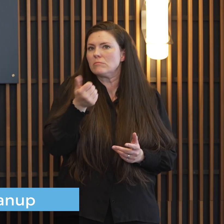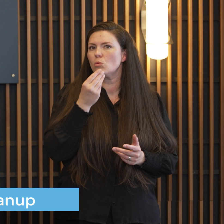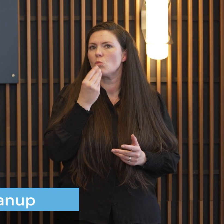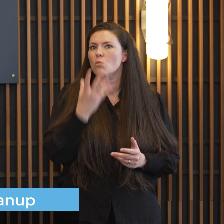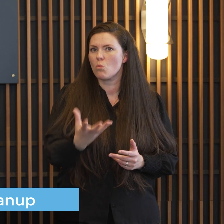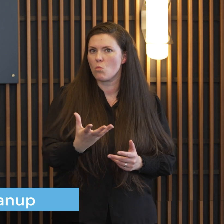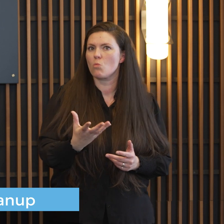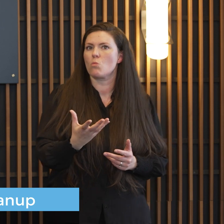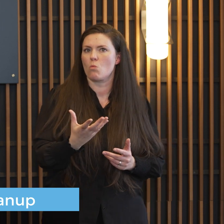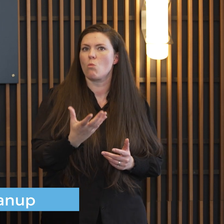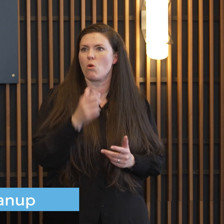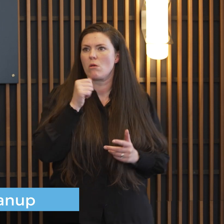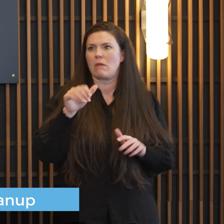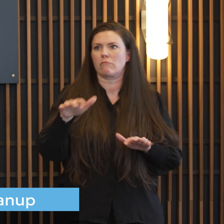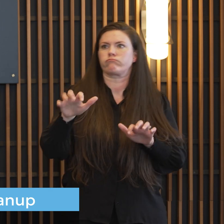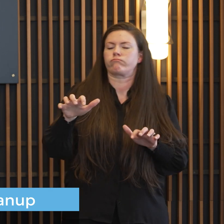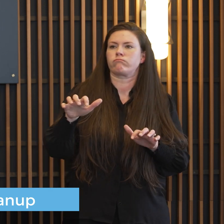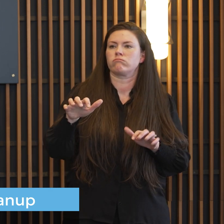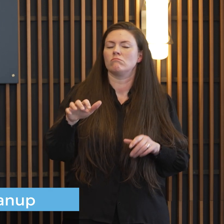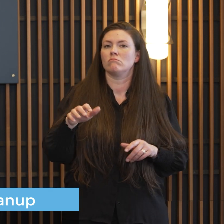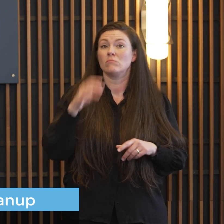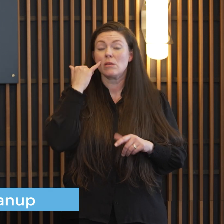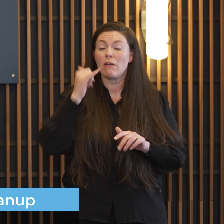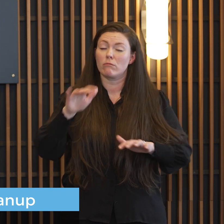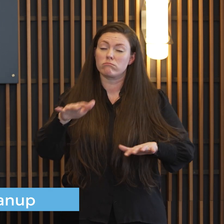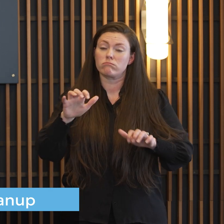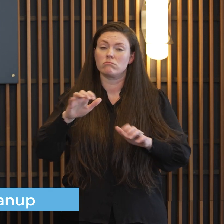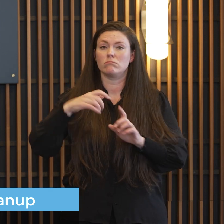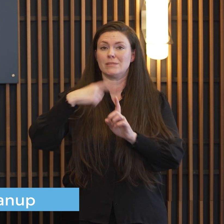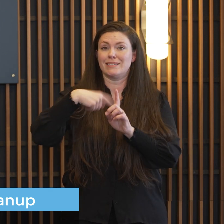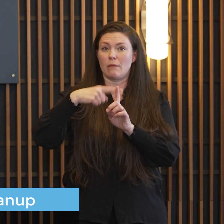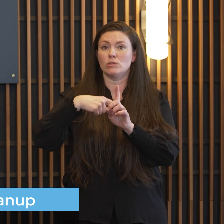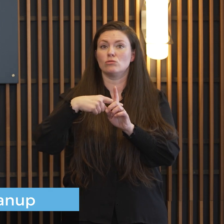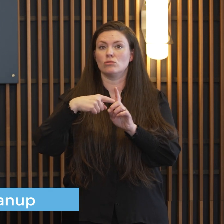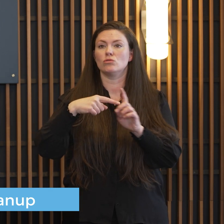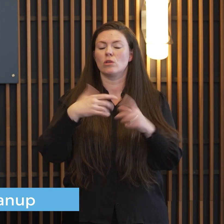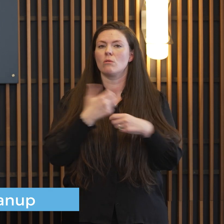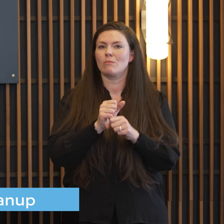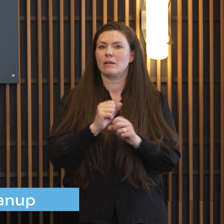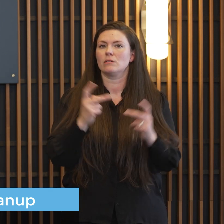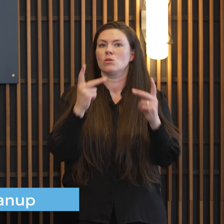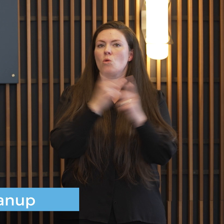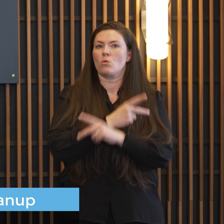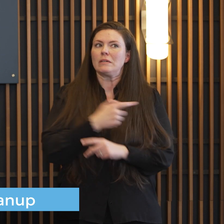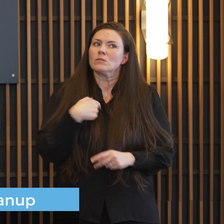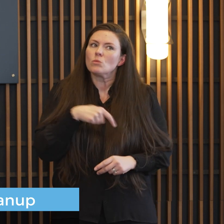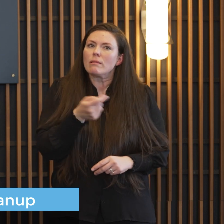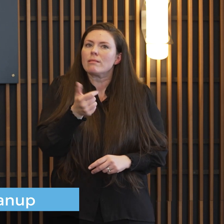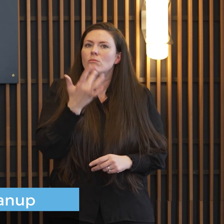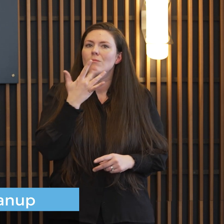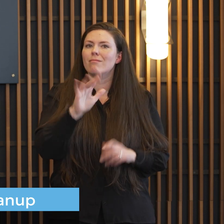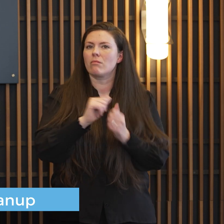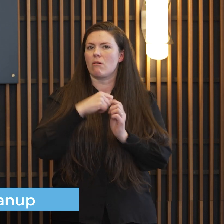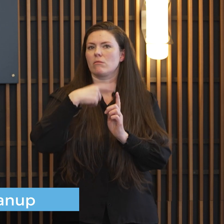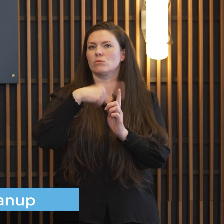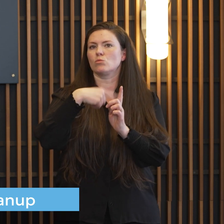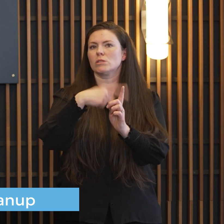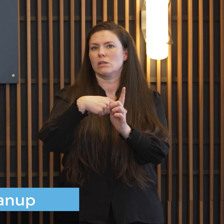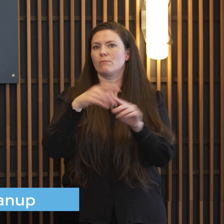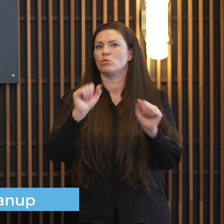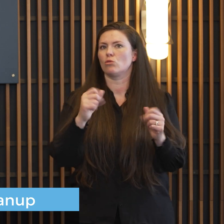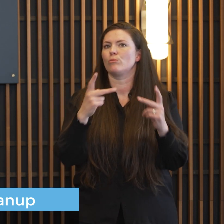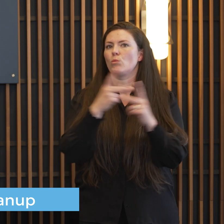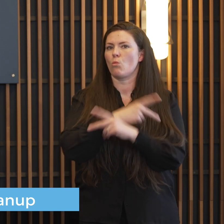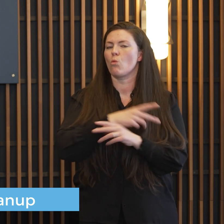for this event the brutal cold makes things very very difficult as well so i think we got a little lucky on that side that this wasn't accompanied